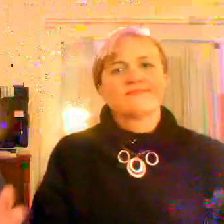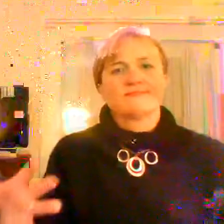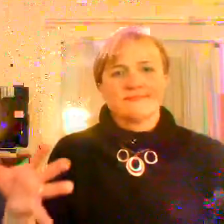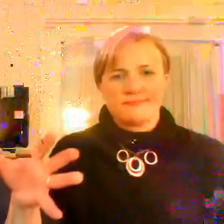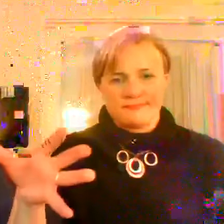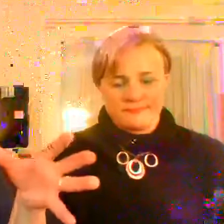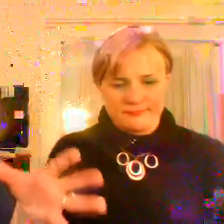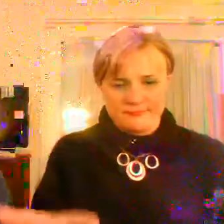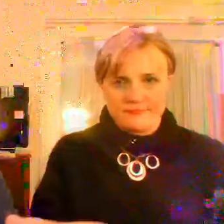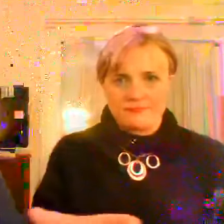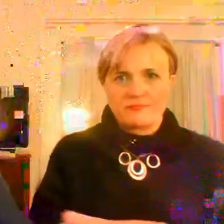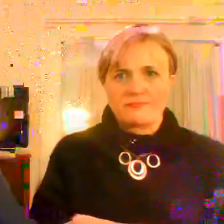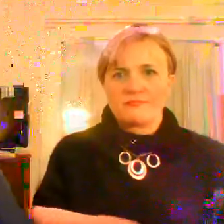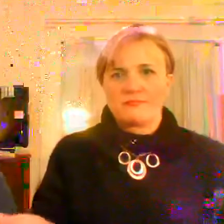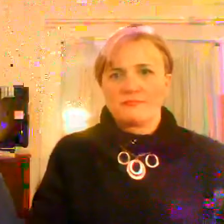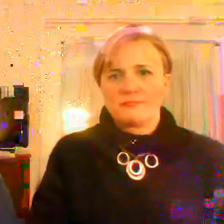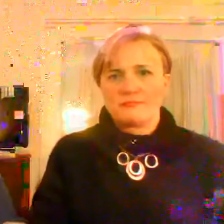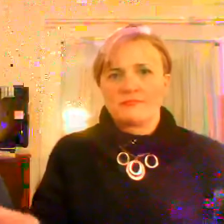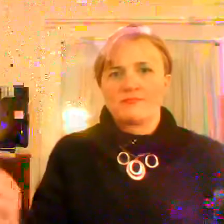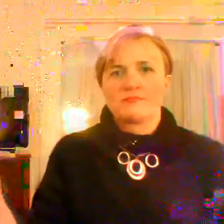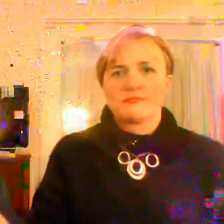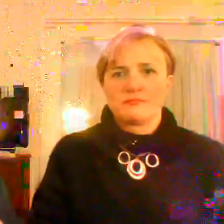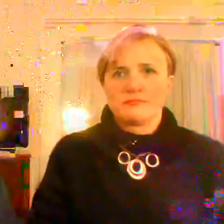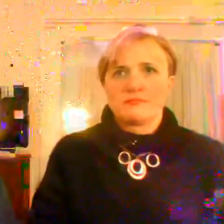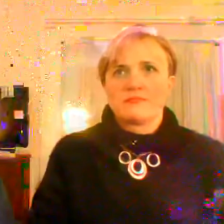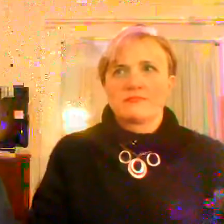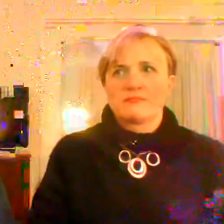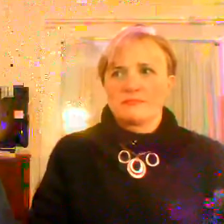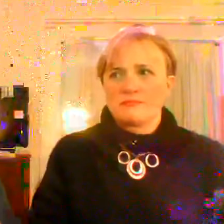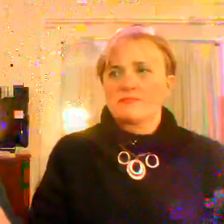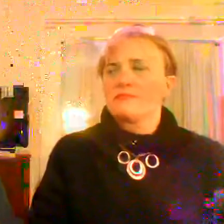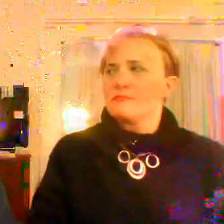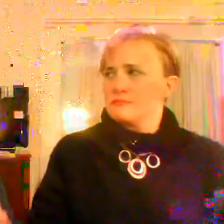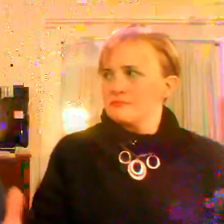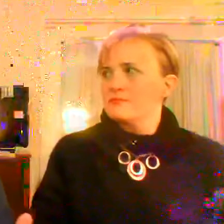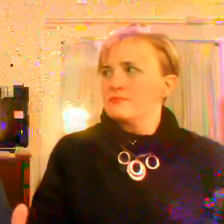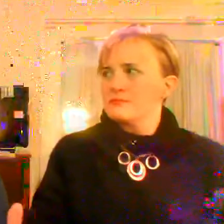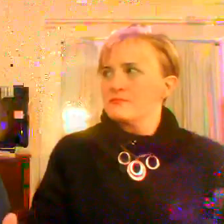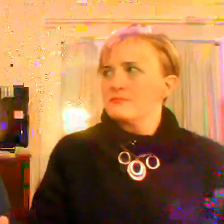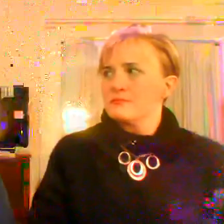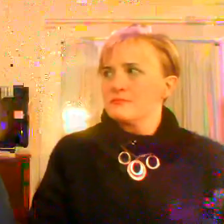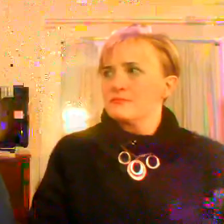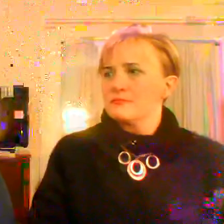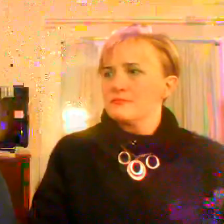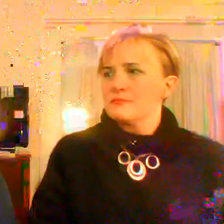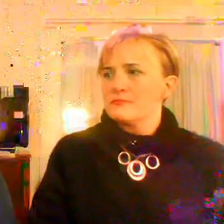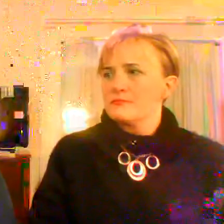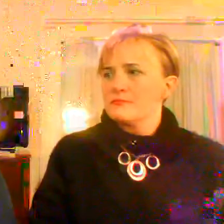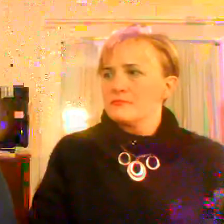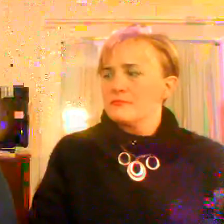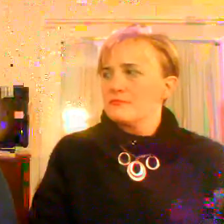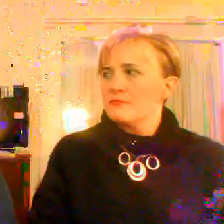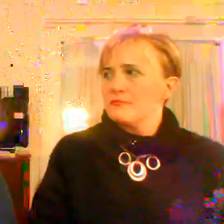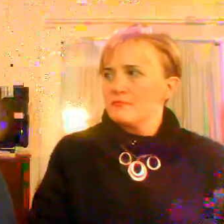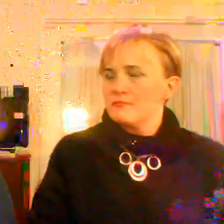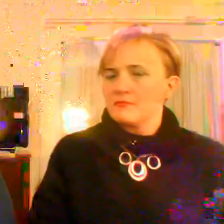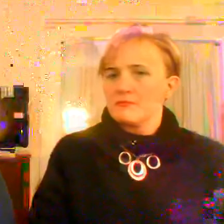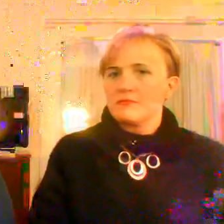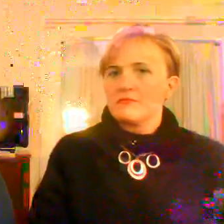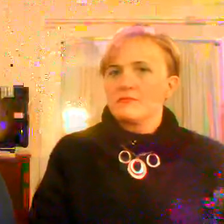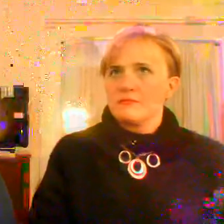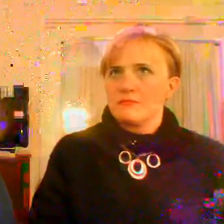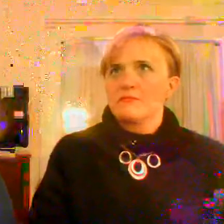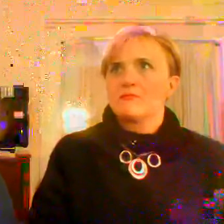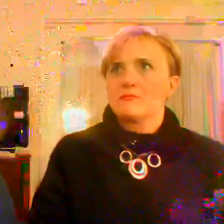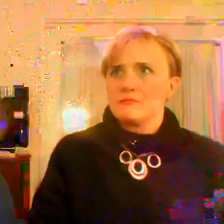people. You have someone who's skilled to be able to direct it and keep people in place and have that ability to know what's, what is good